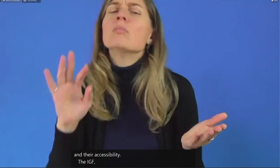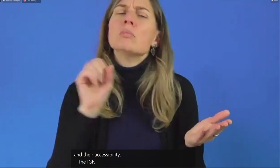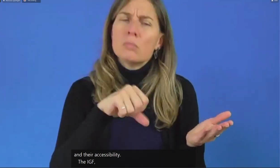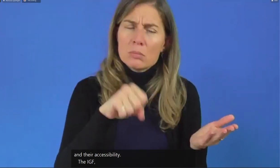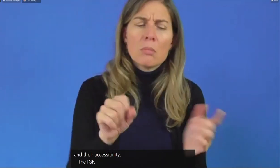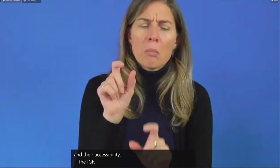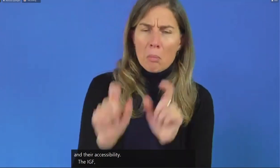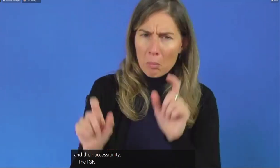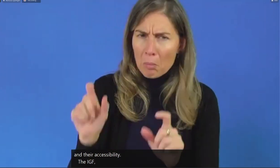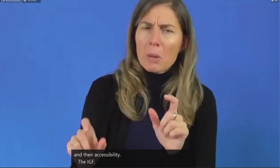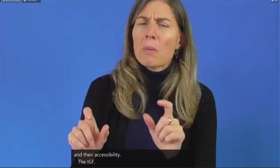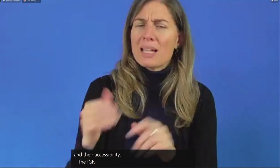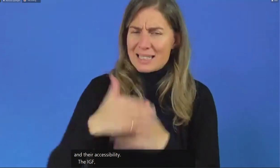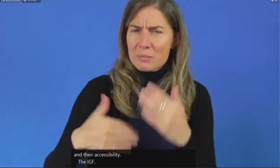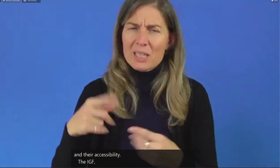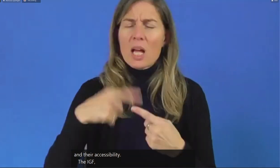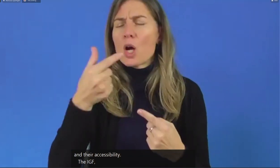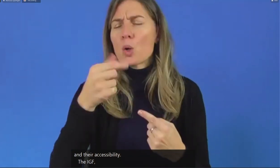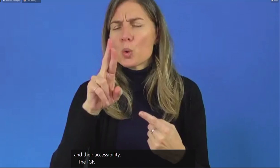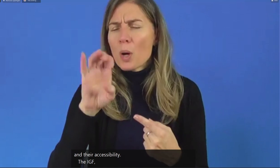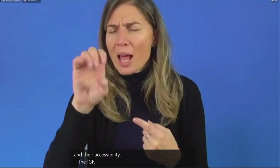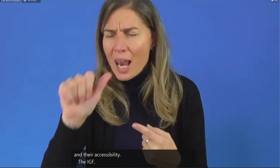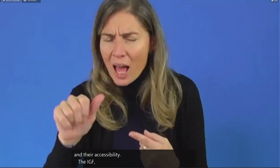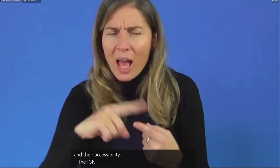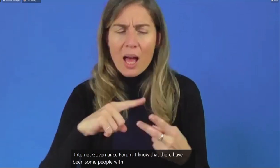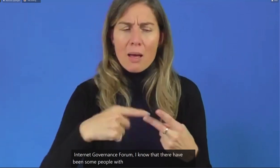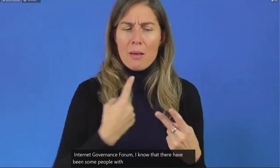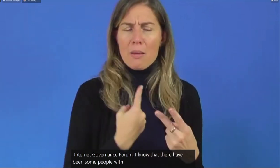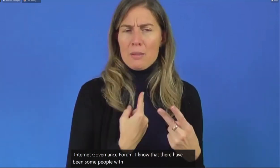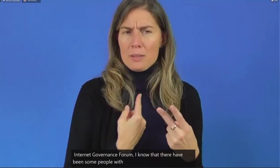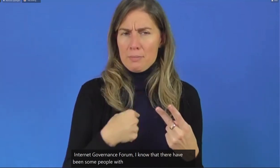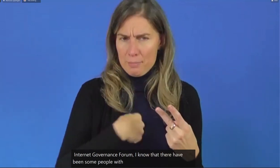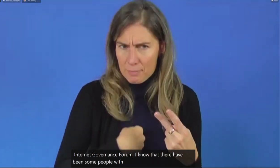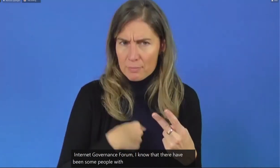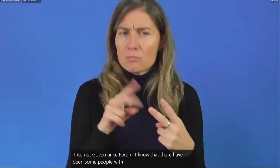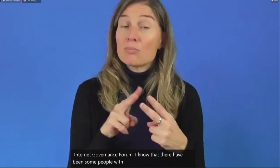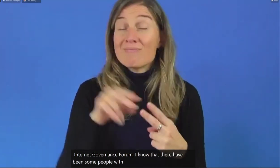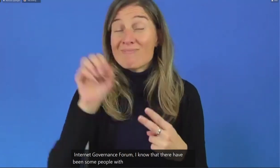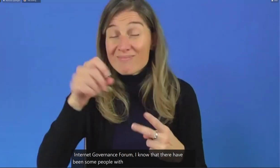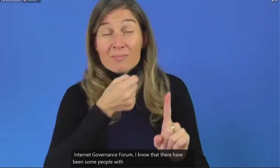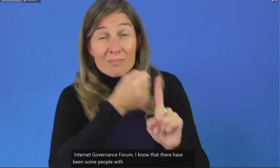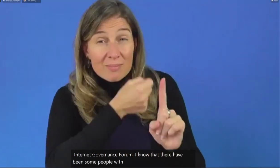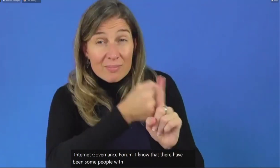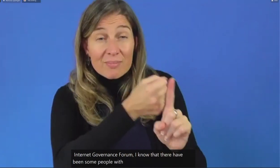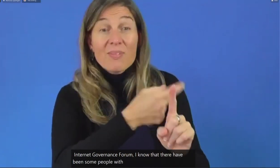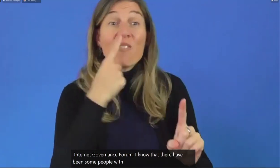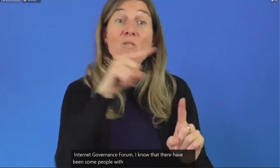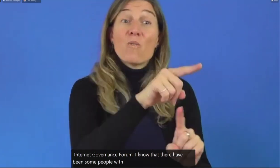disabilities, including Gunala and myself, who have advocated for the accessibility of the regional forum.